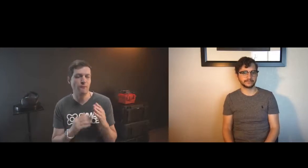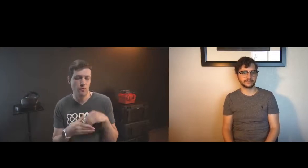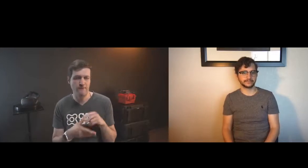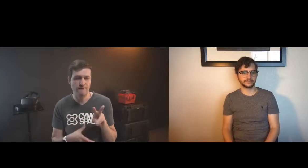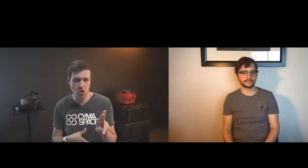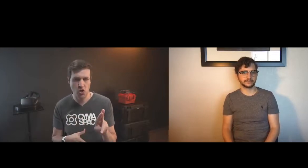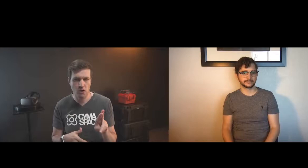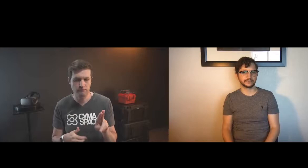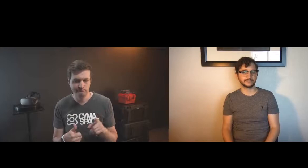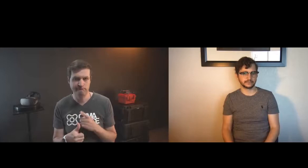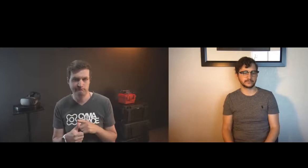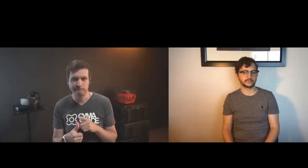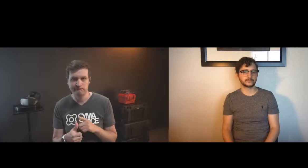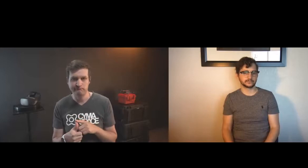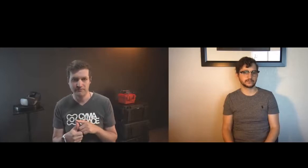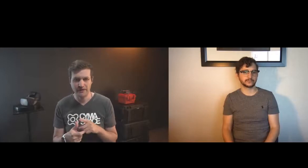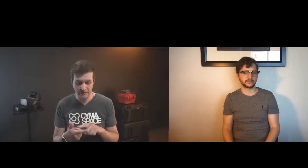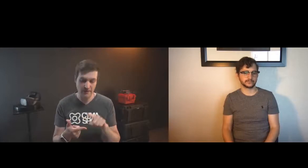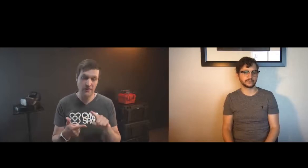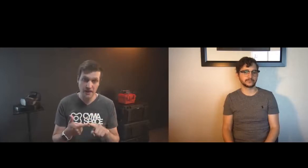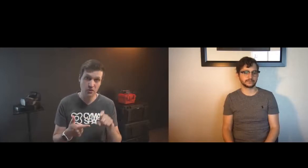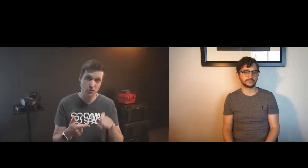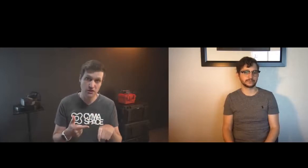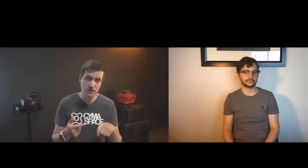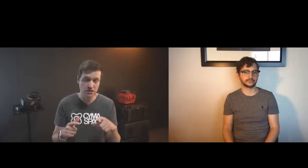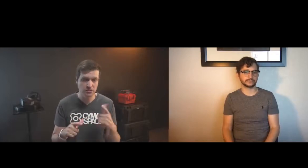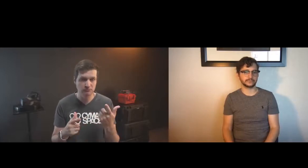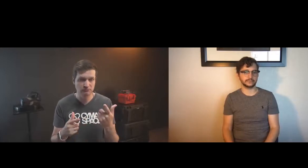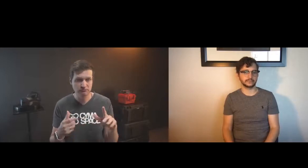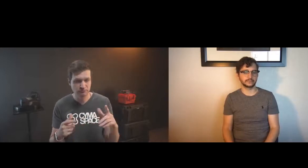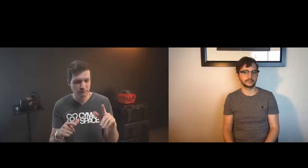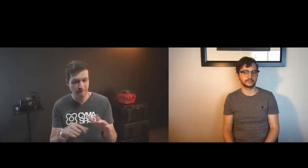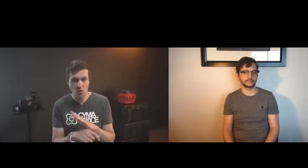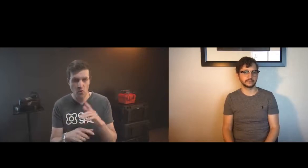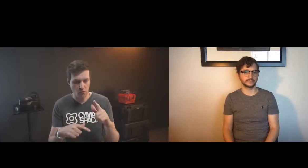important to have this featured for deaf people to be able to socialize with hearing people in vr spaces